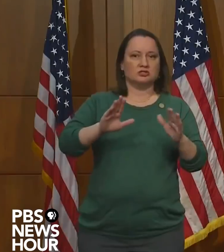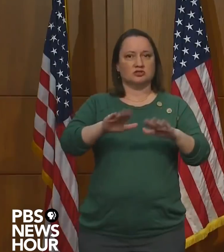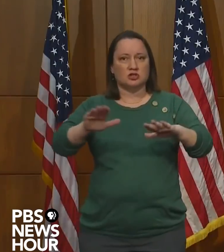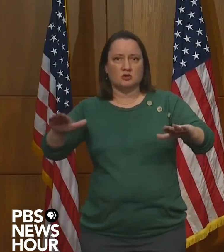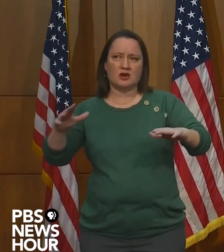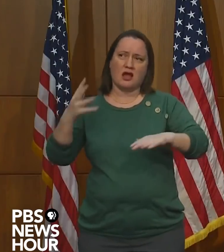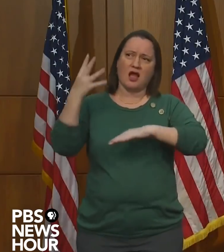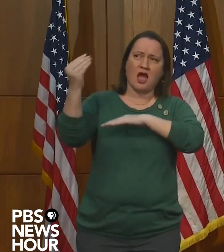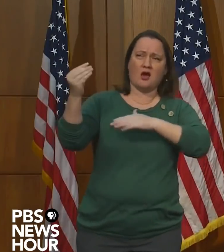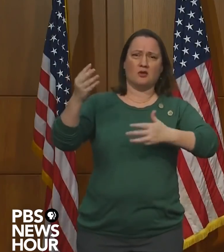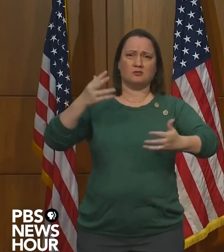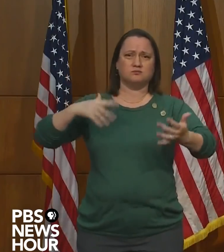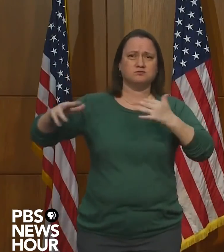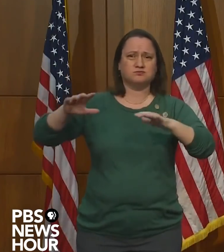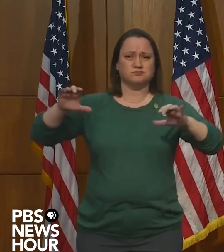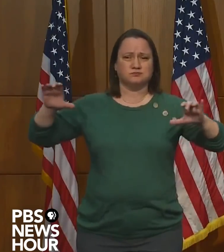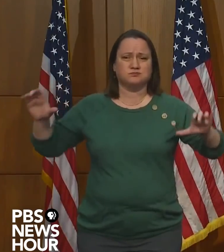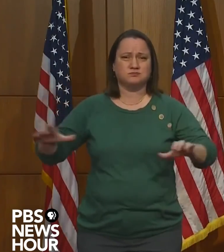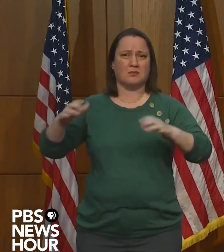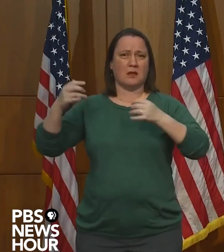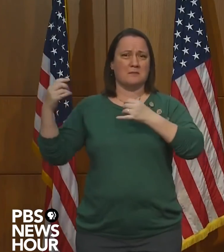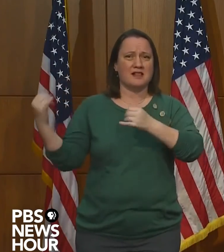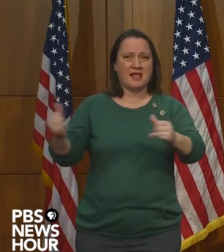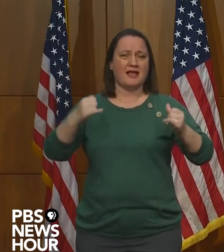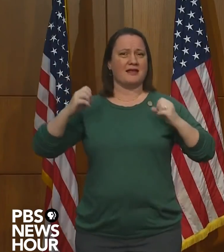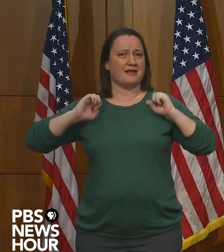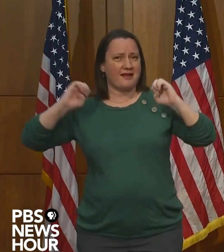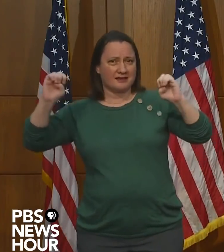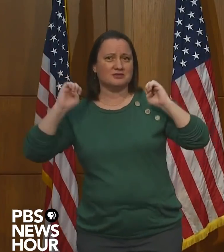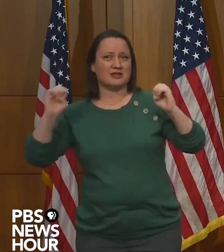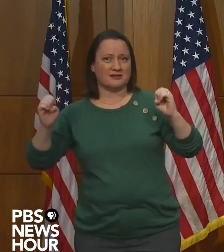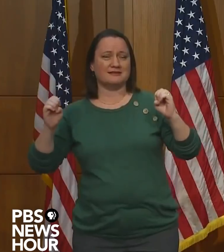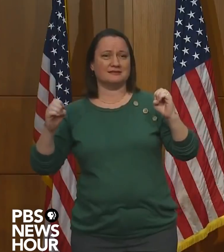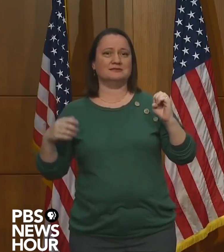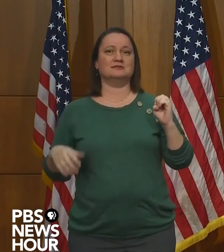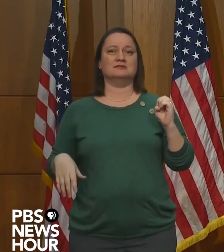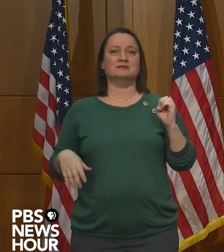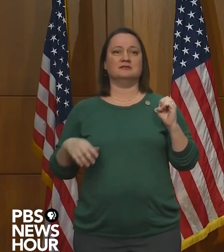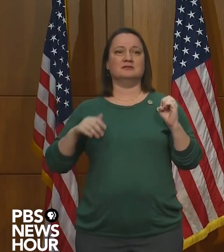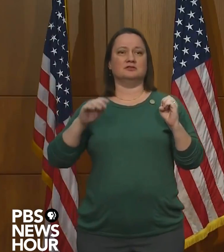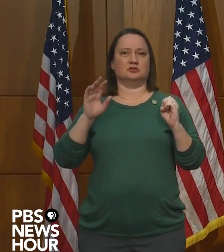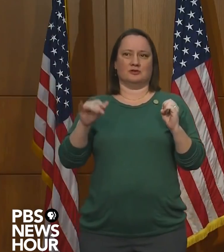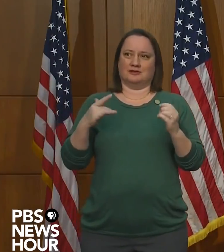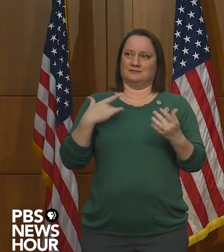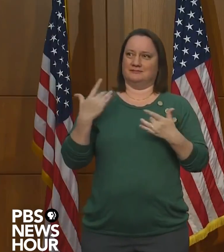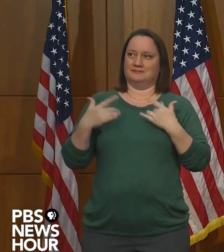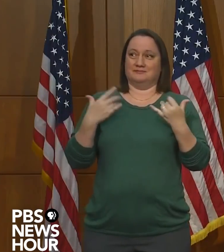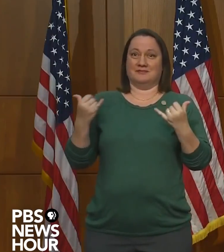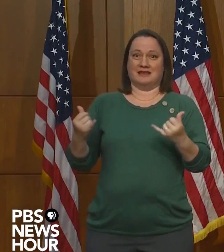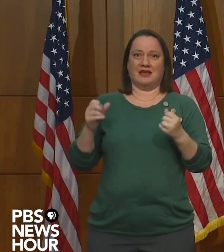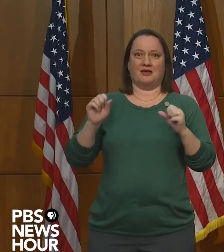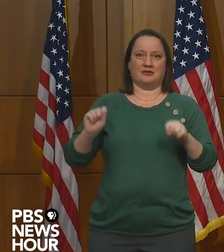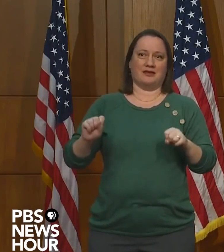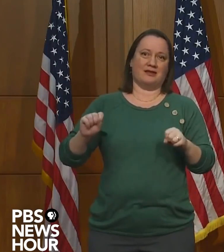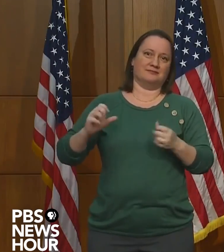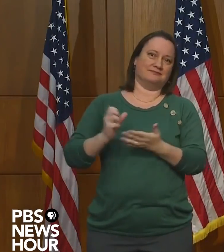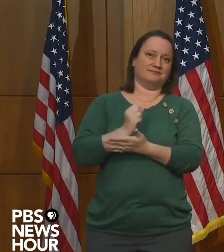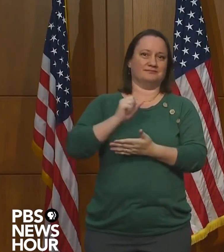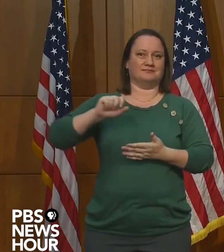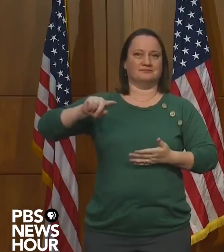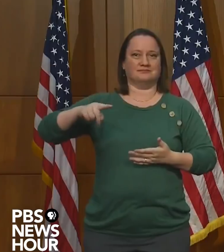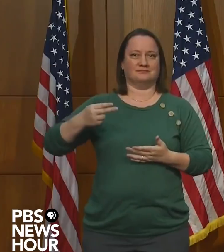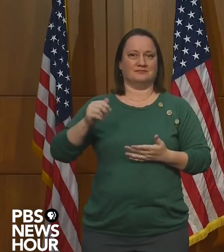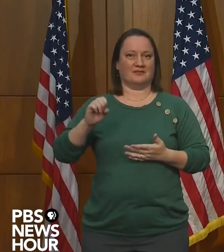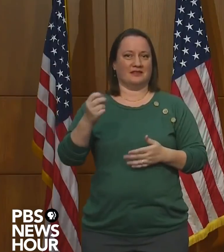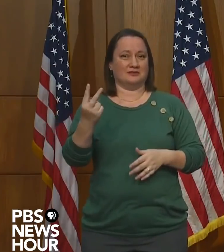active and playing and getting good exercise. So this is also exciting, and I was going